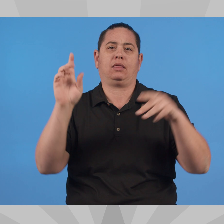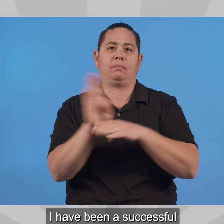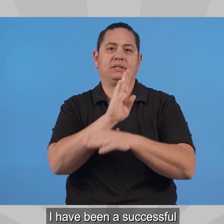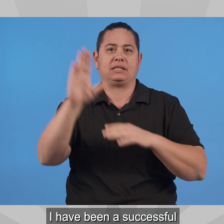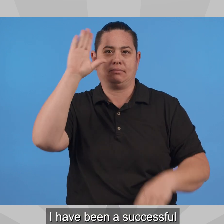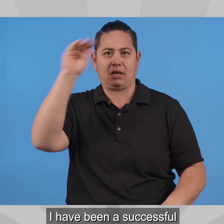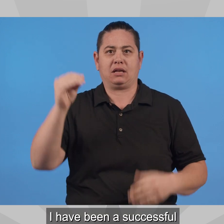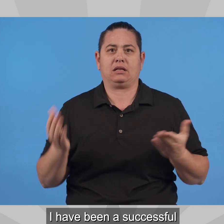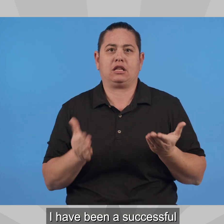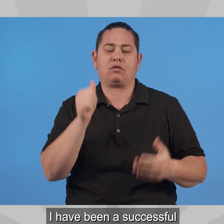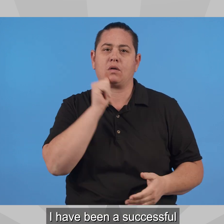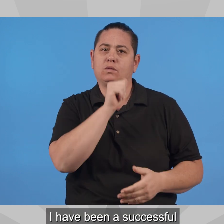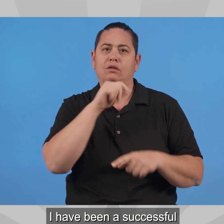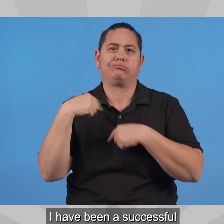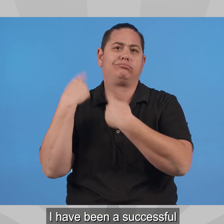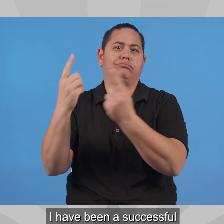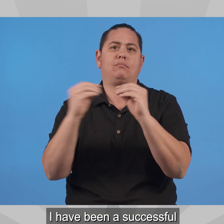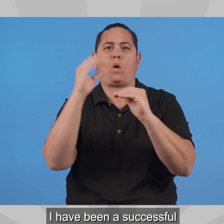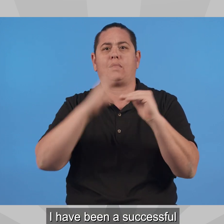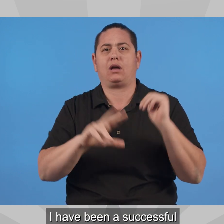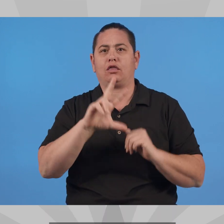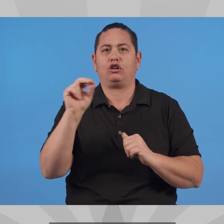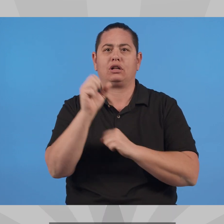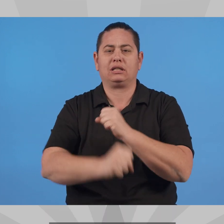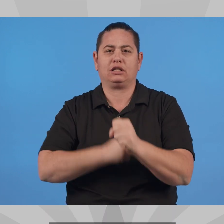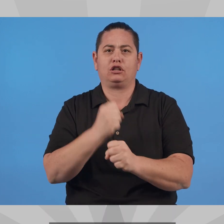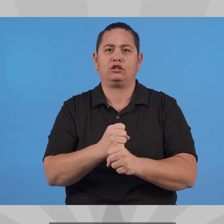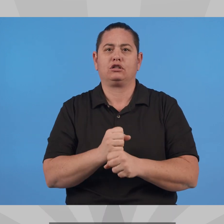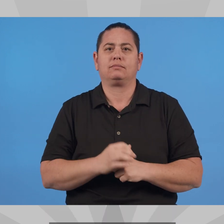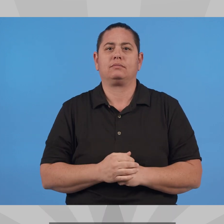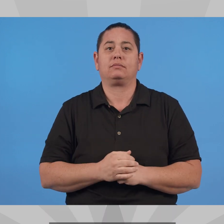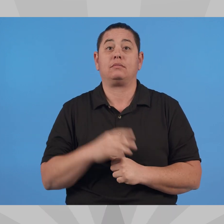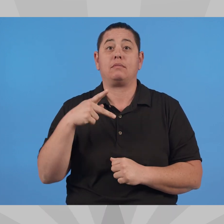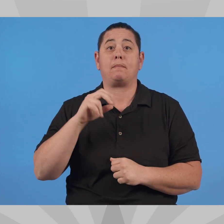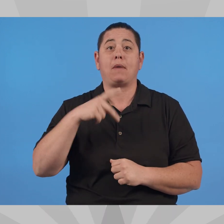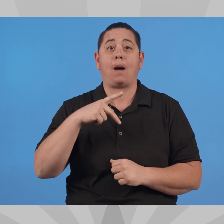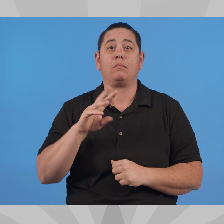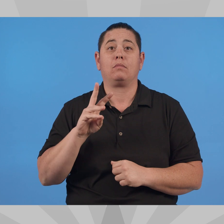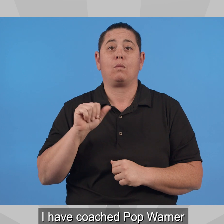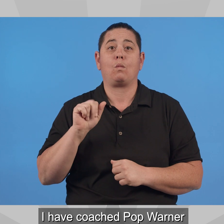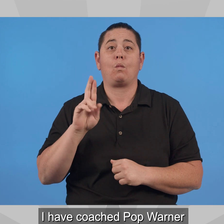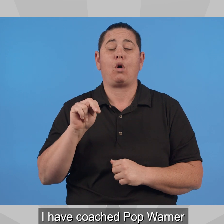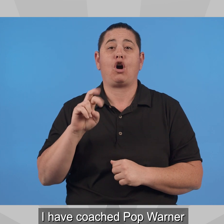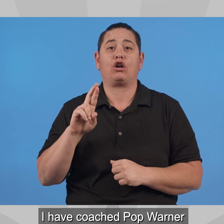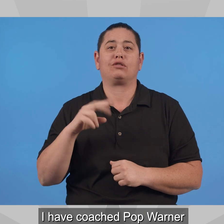I have been a successful businessman in Arizona for more than 30 years. I have coached Pop Warner